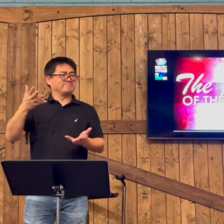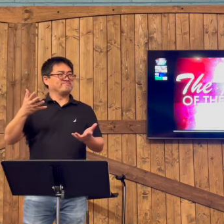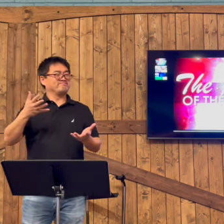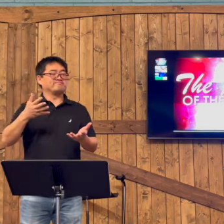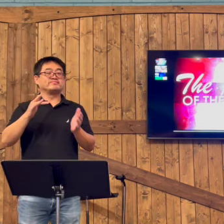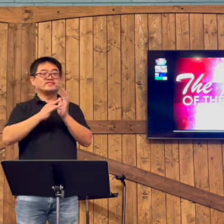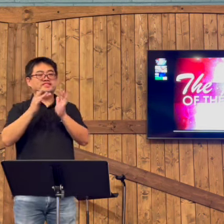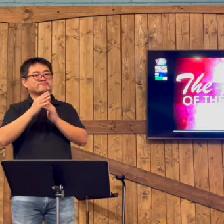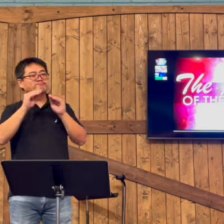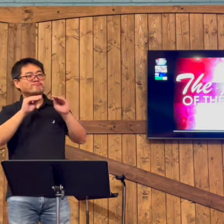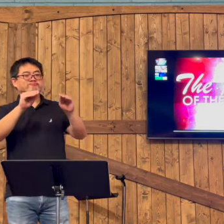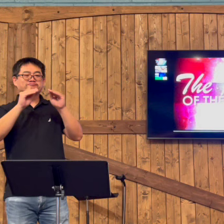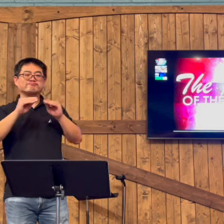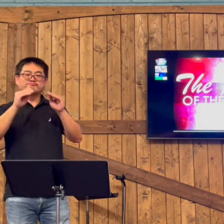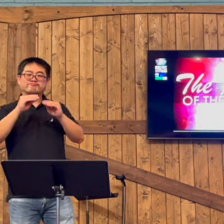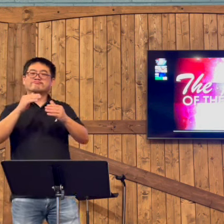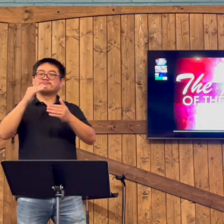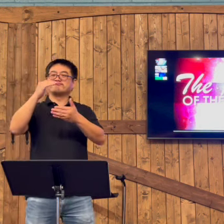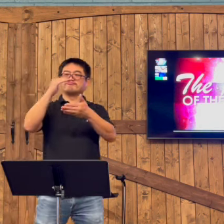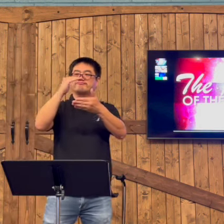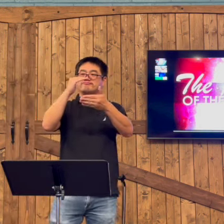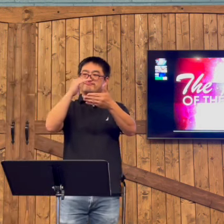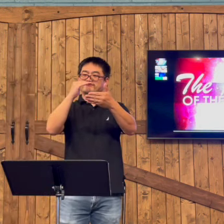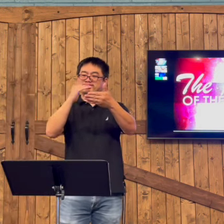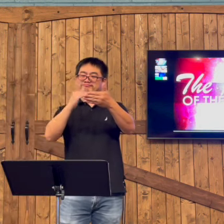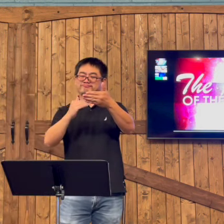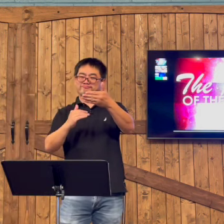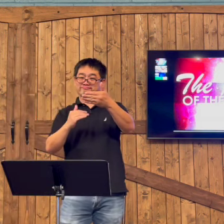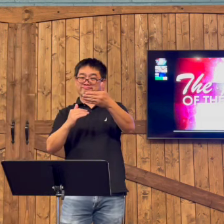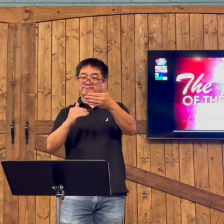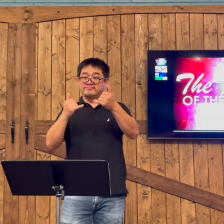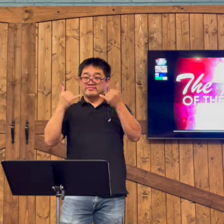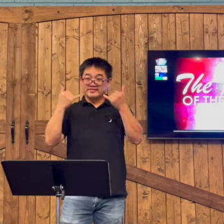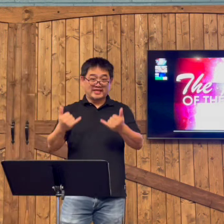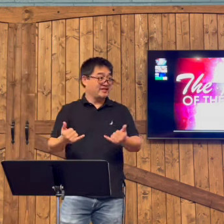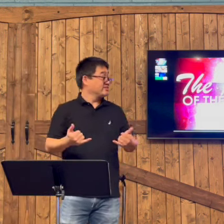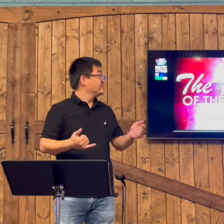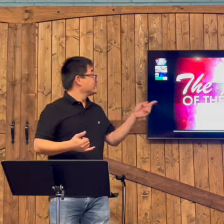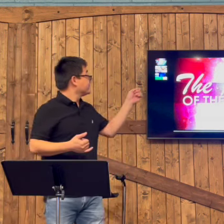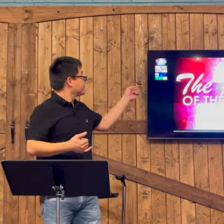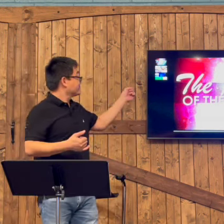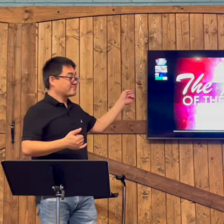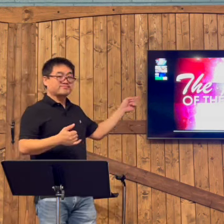And now Jesus says that He's bringing life to everyone.